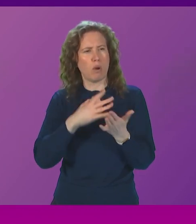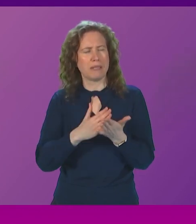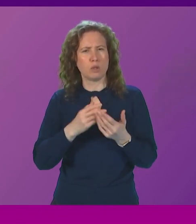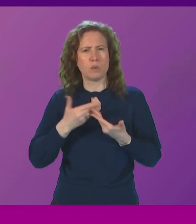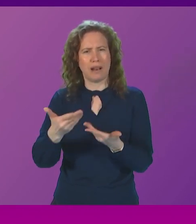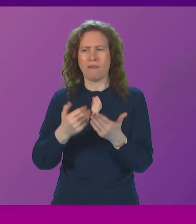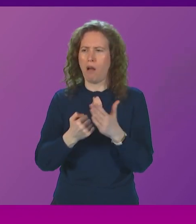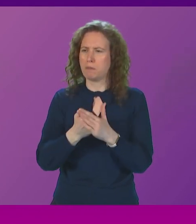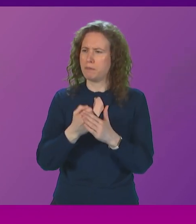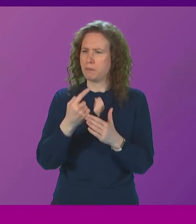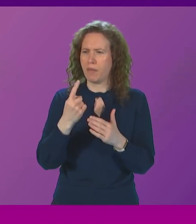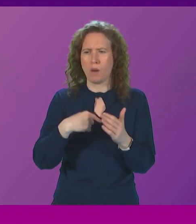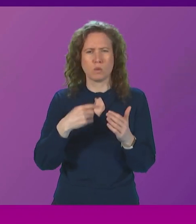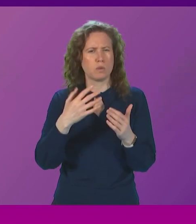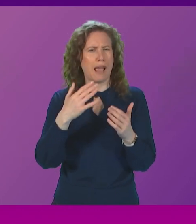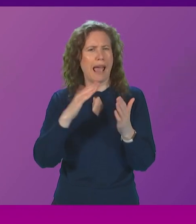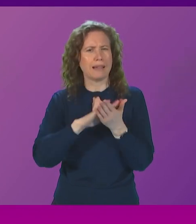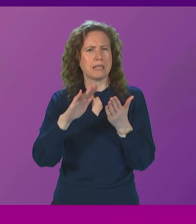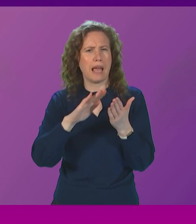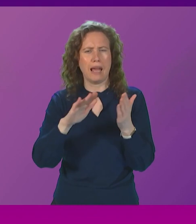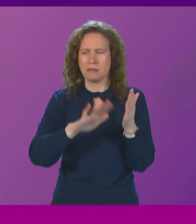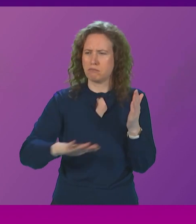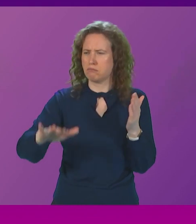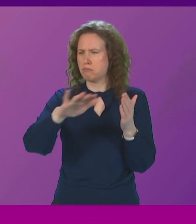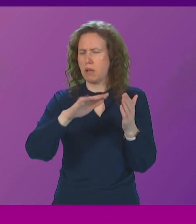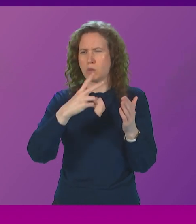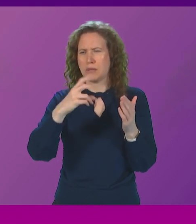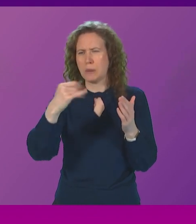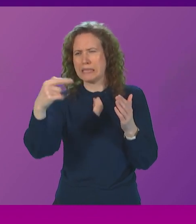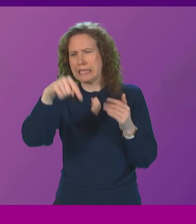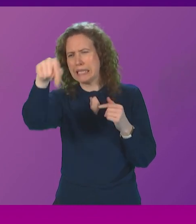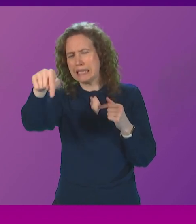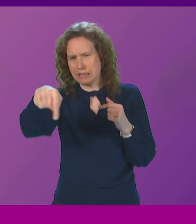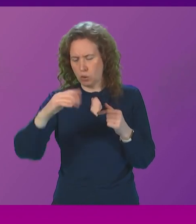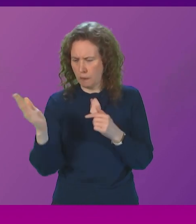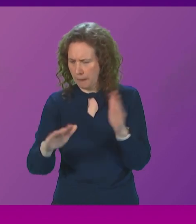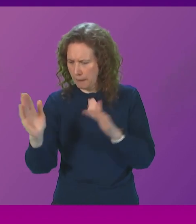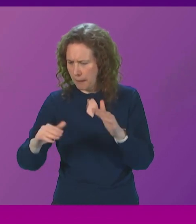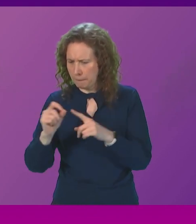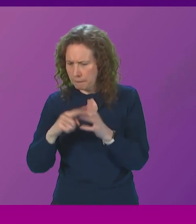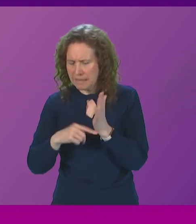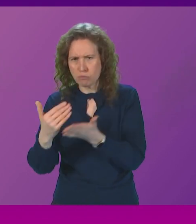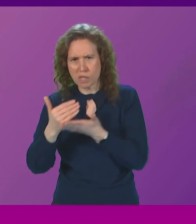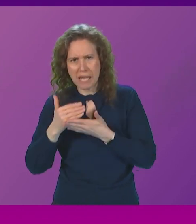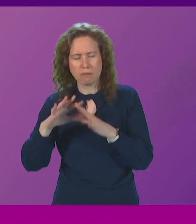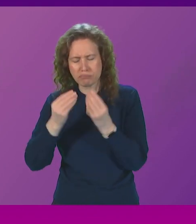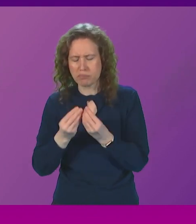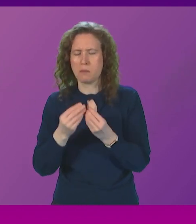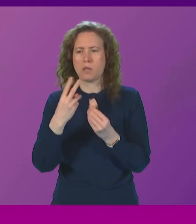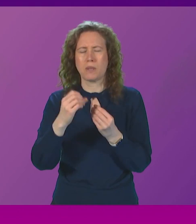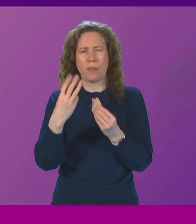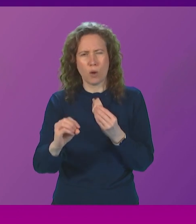hectares of restored peatland by 2026 and of course he knows our target in relation to 2030 by restoring